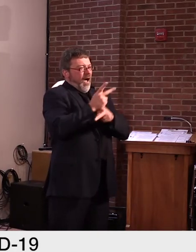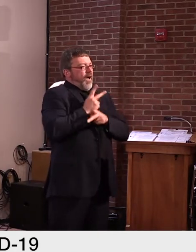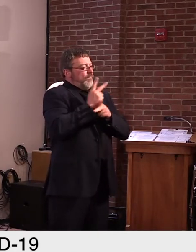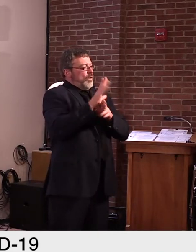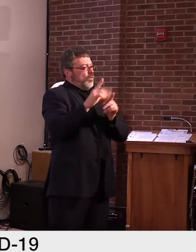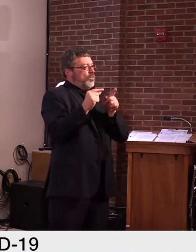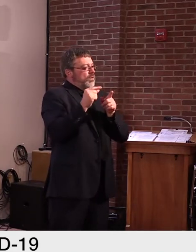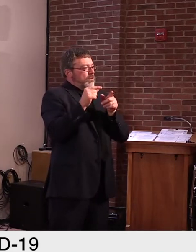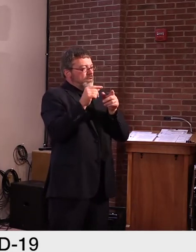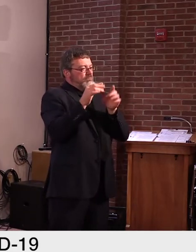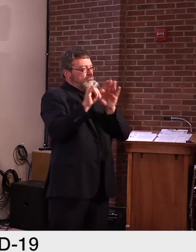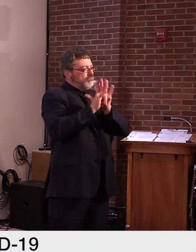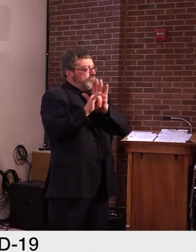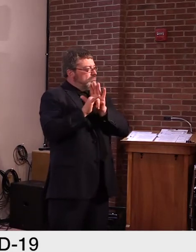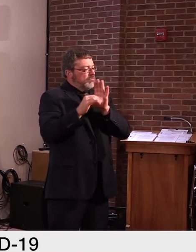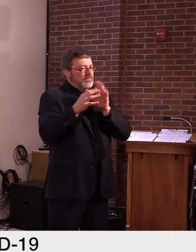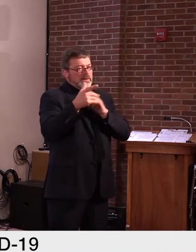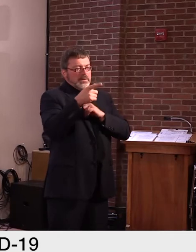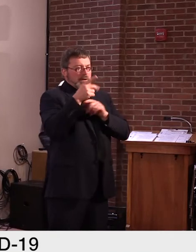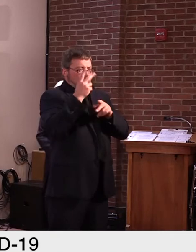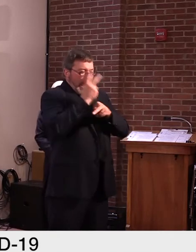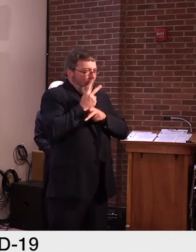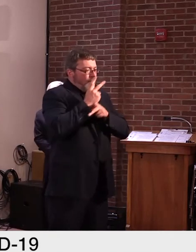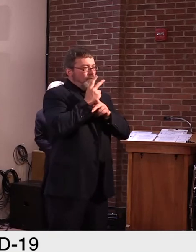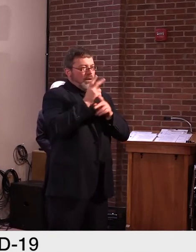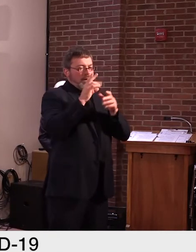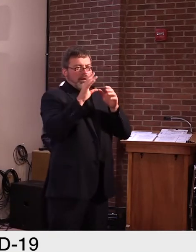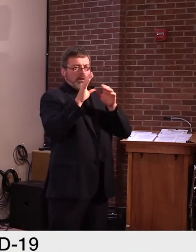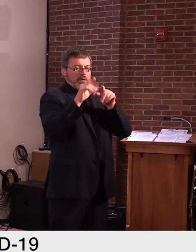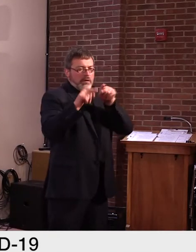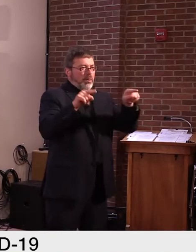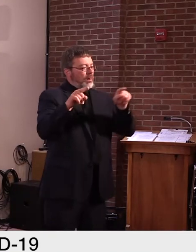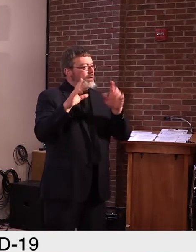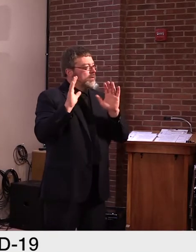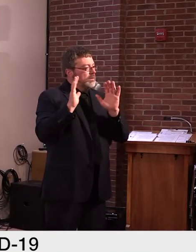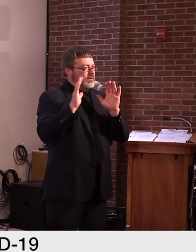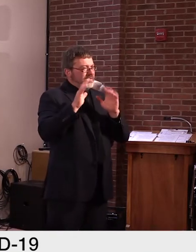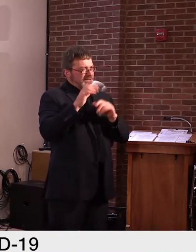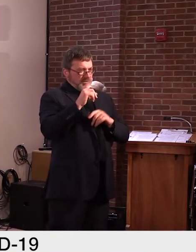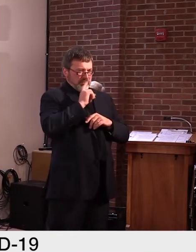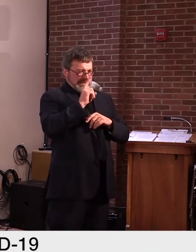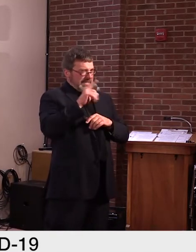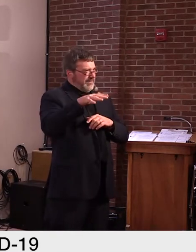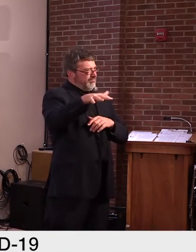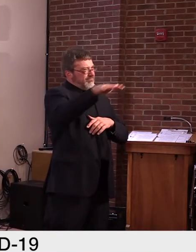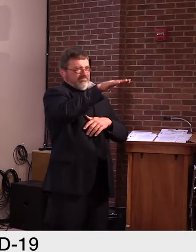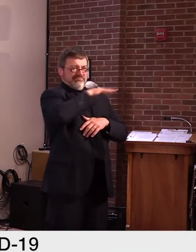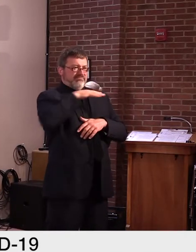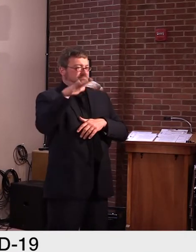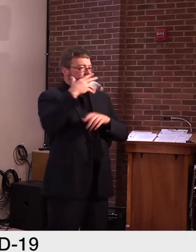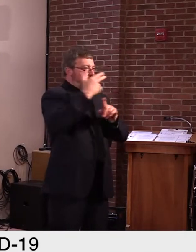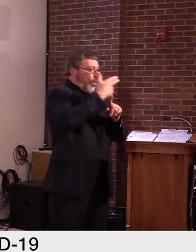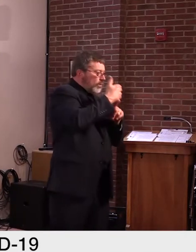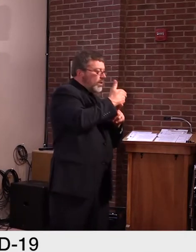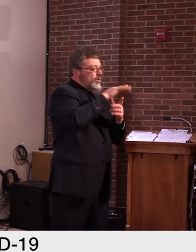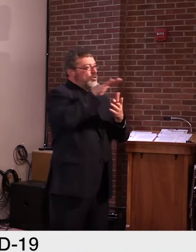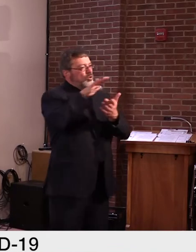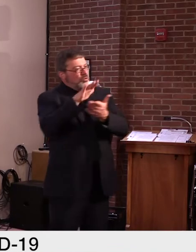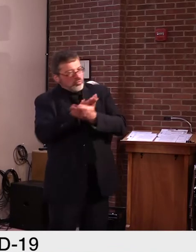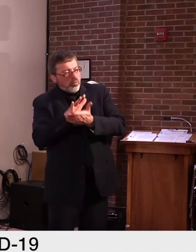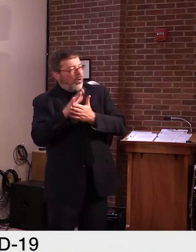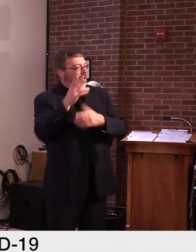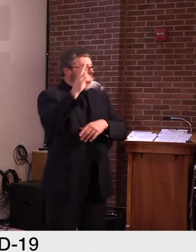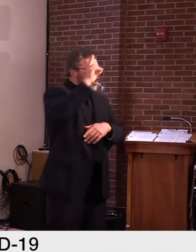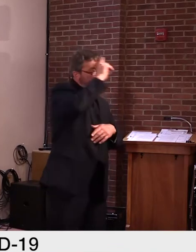person that COVID ended up there. Um, and it doesn't mean that they forever have a,